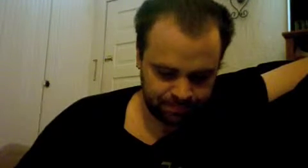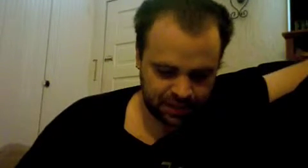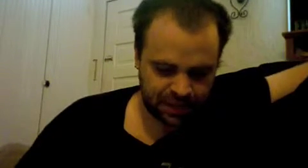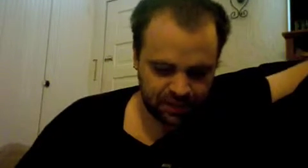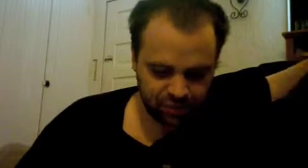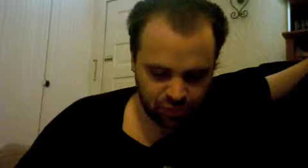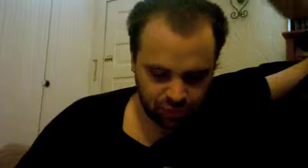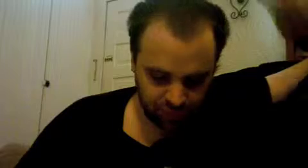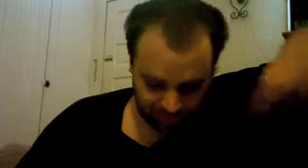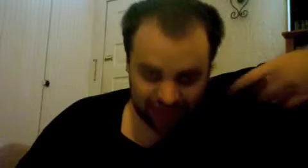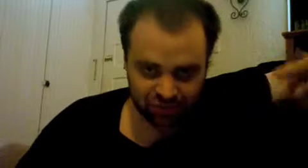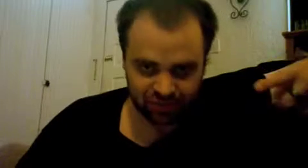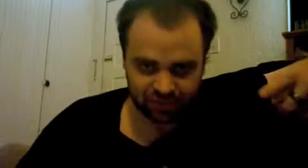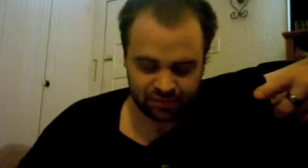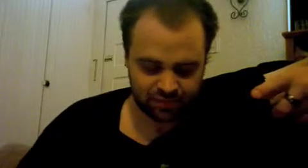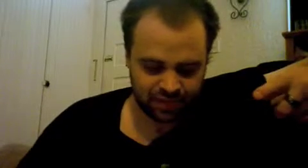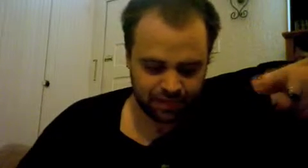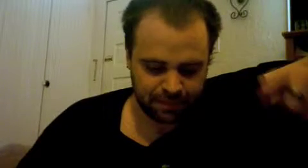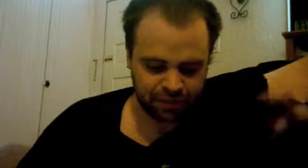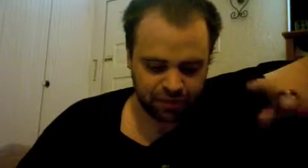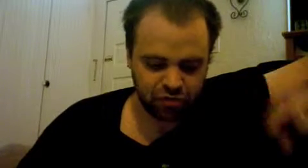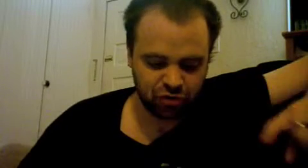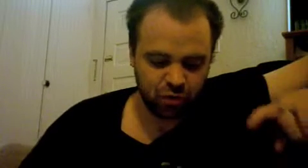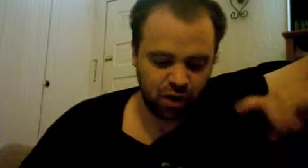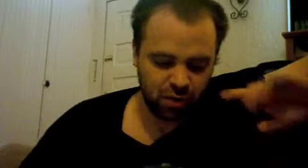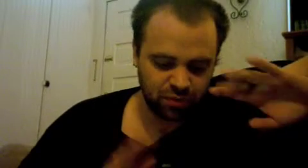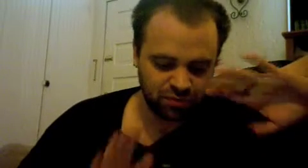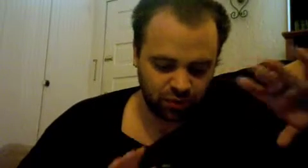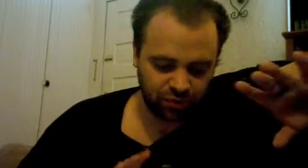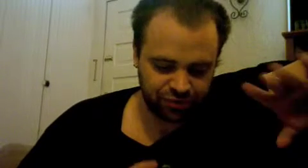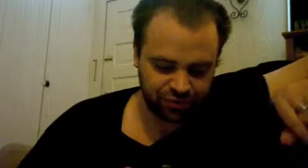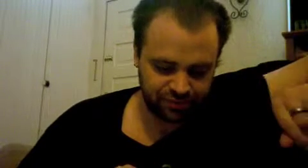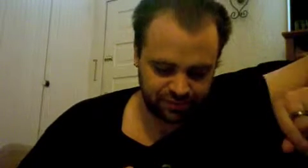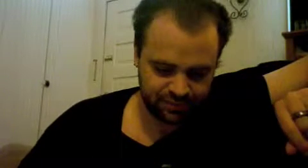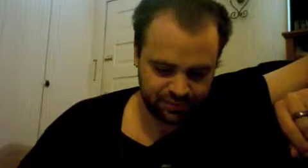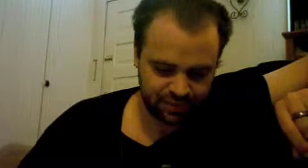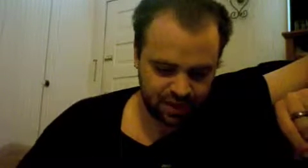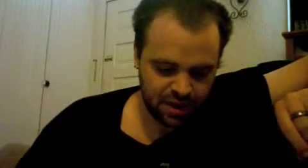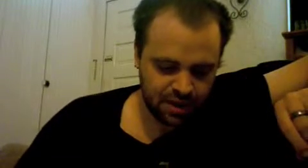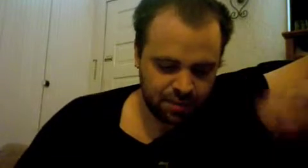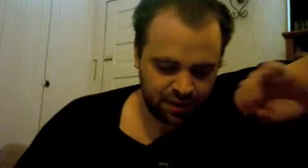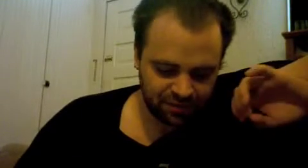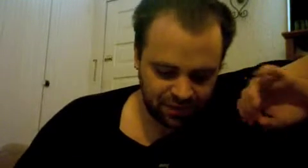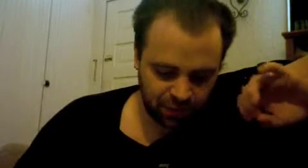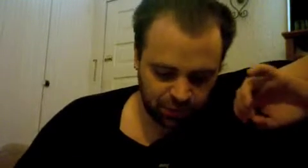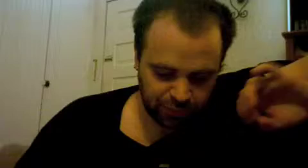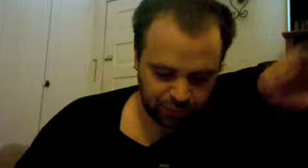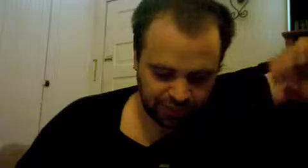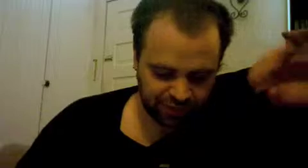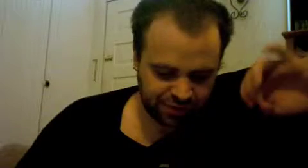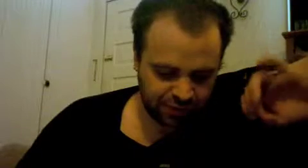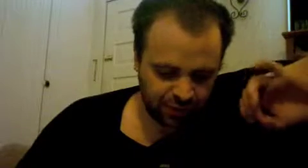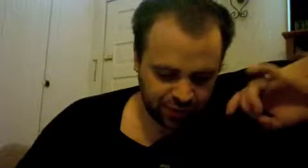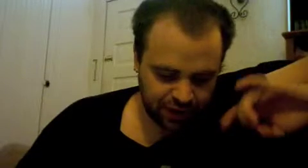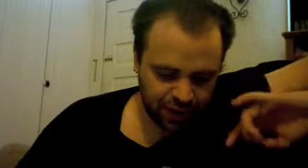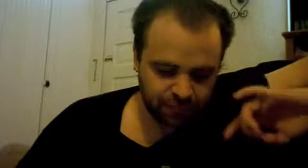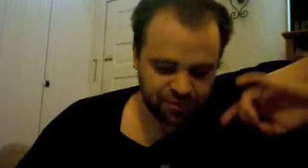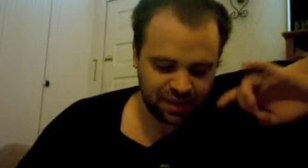is reflection that makes the true a result but it is equally reflection that overcomes the